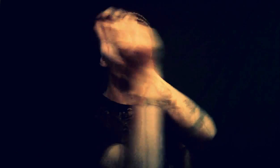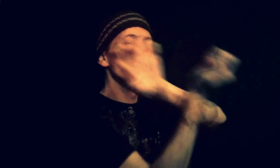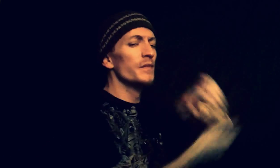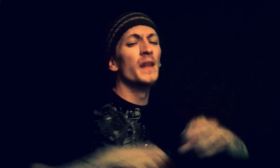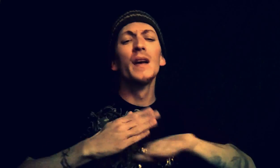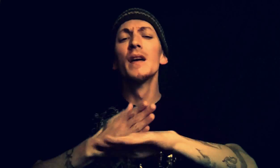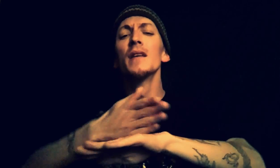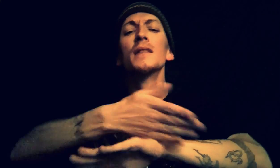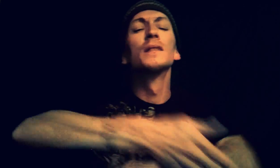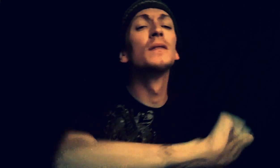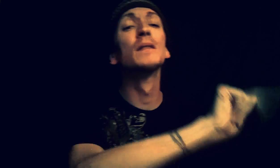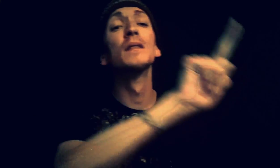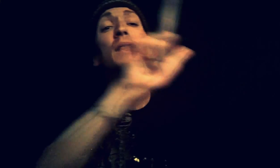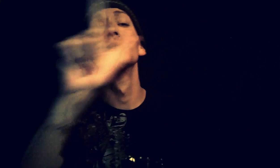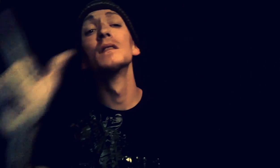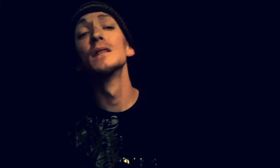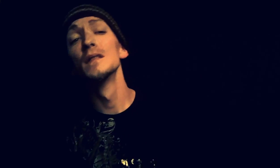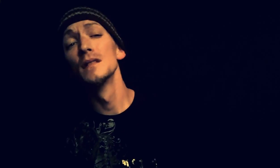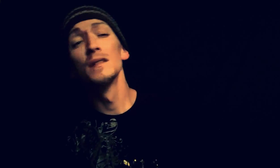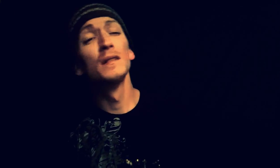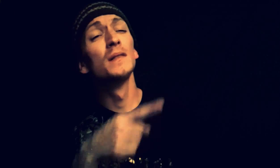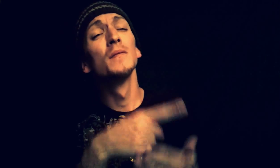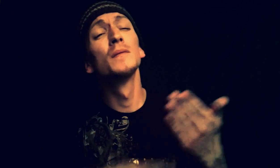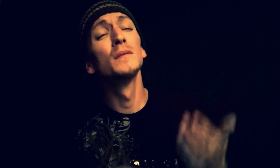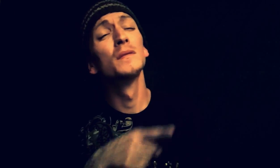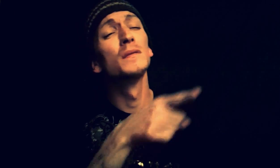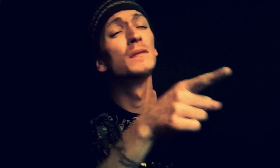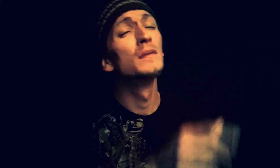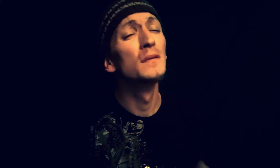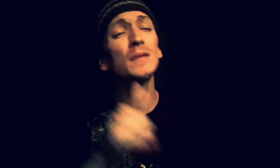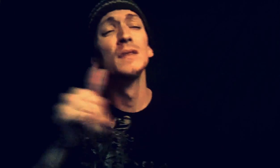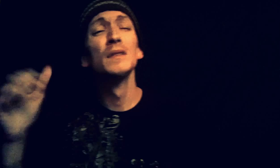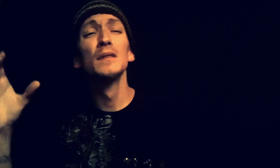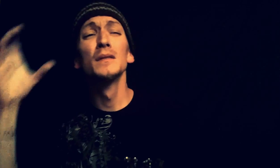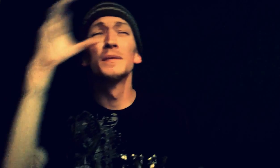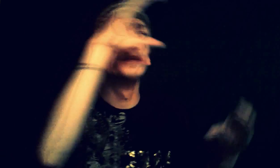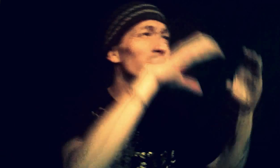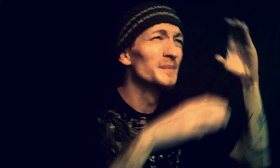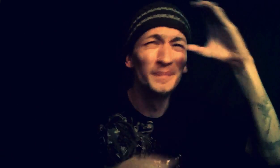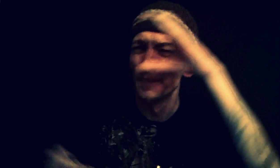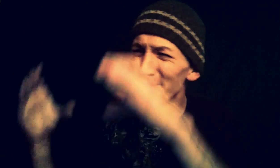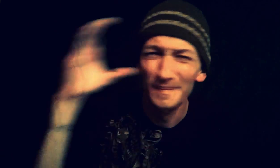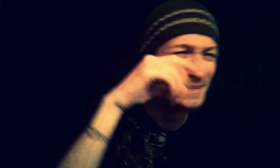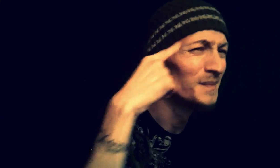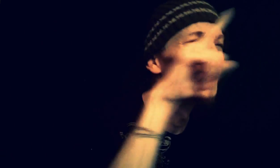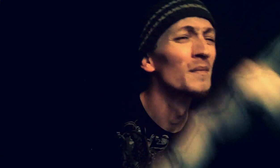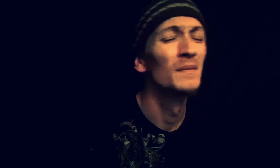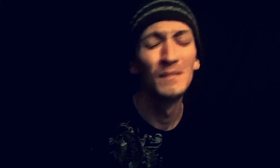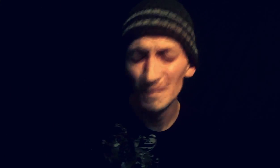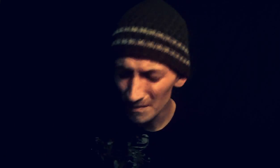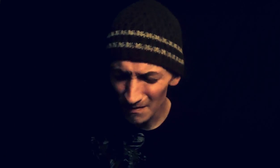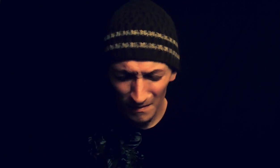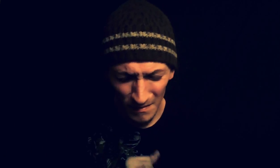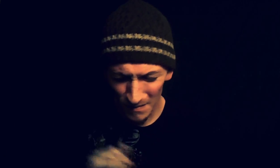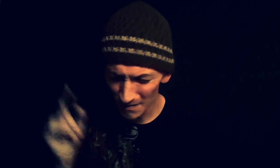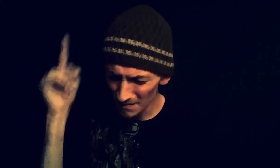After all, what were you really looking for? And I